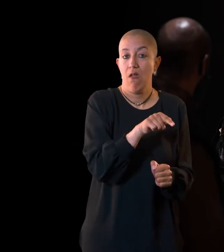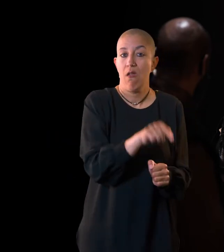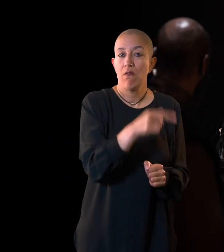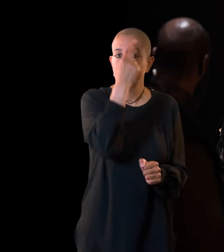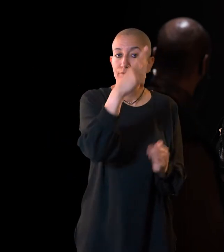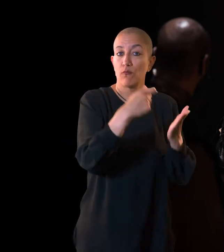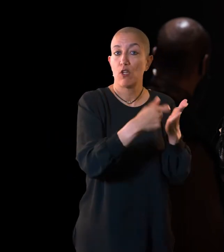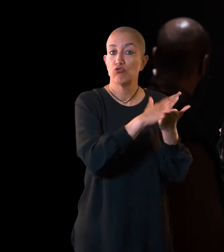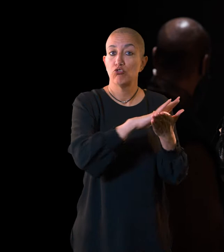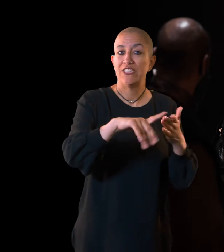throne for himself.